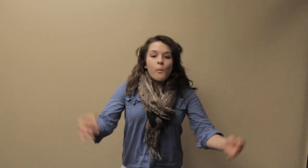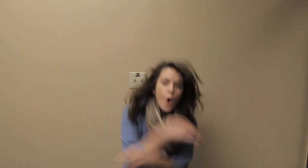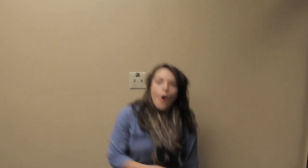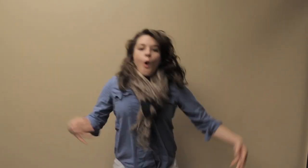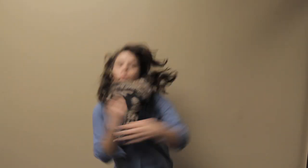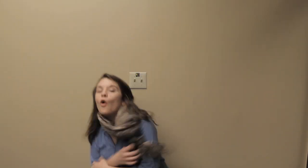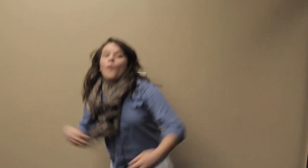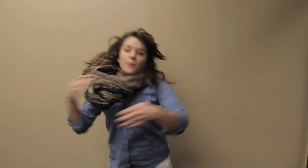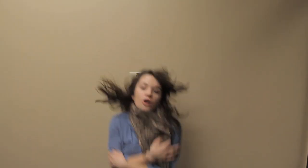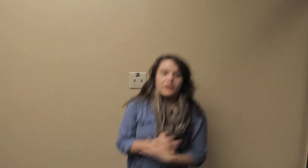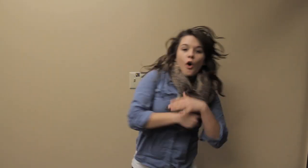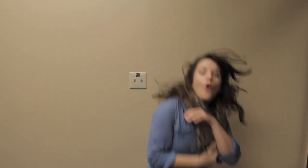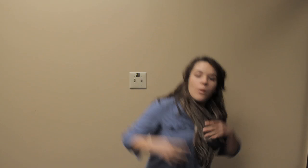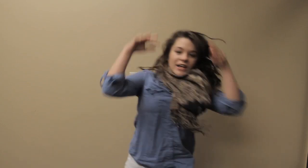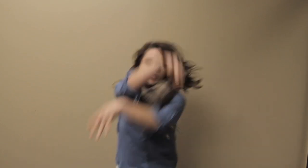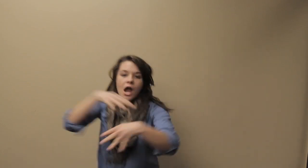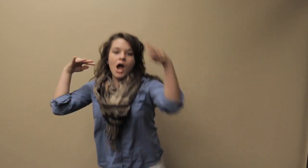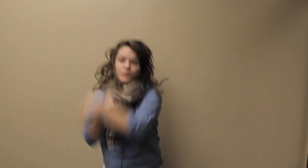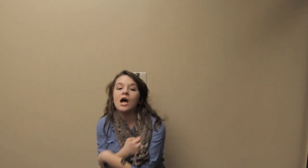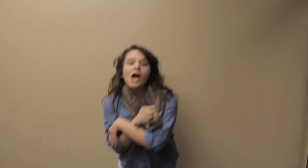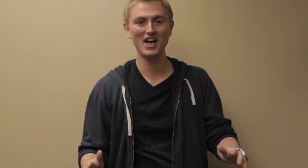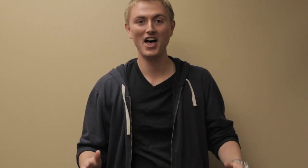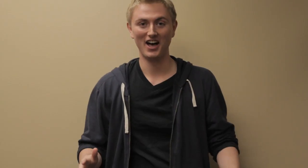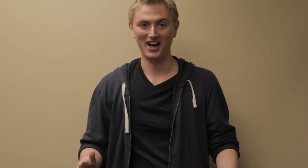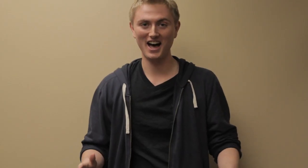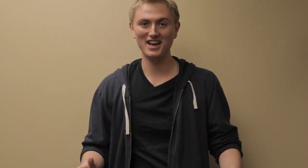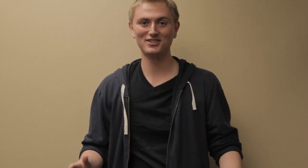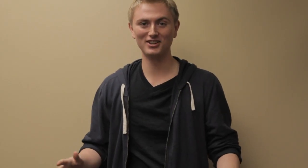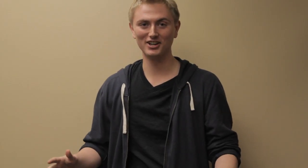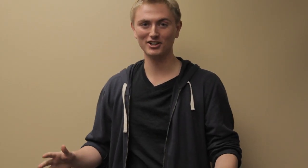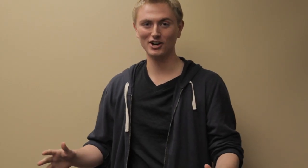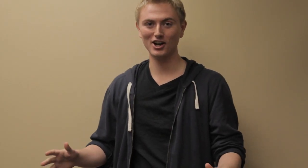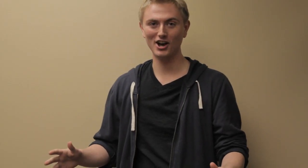Boom, boom, I put it in the hoop like slam, slam. I see a girl.